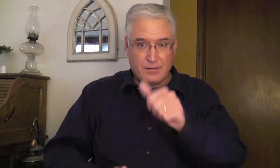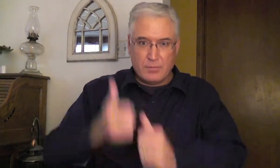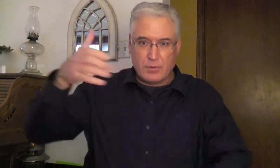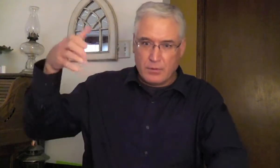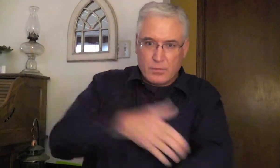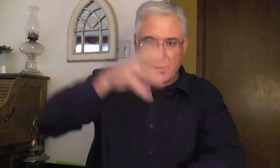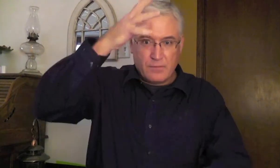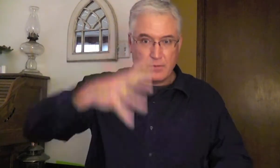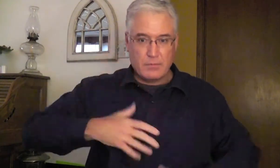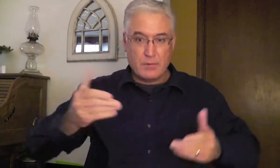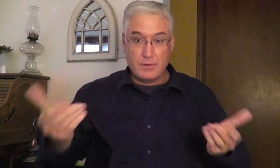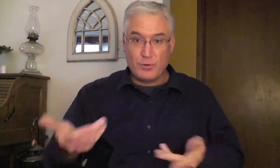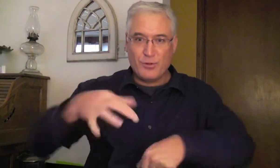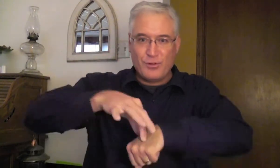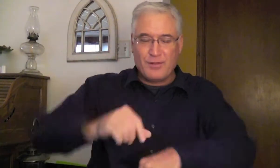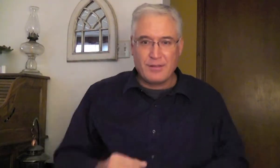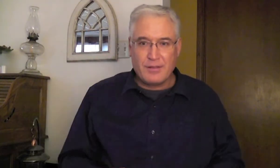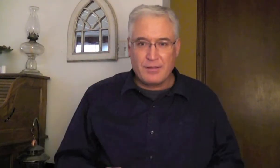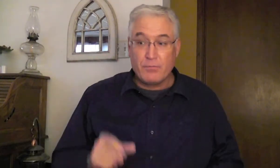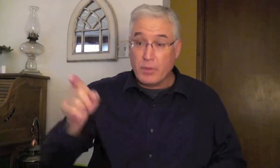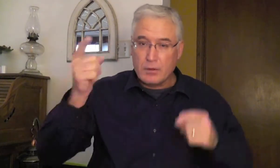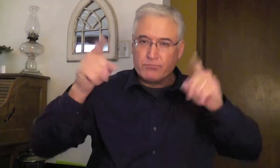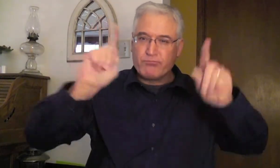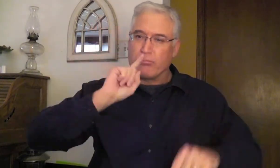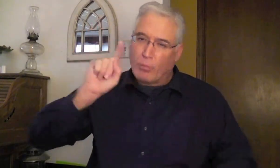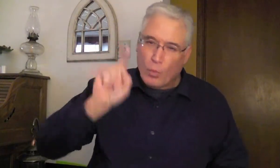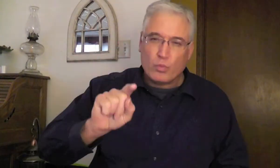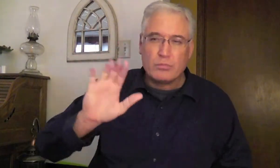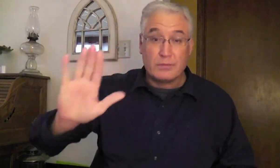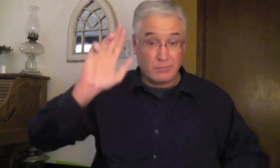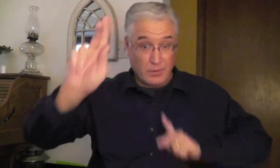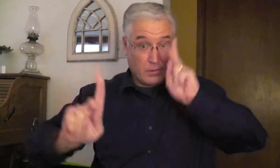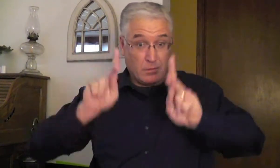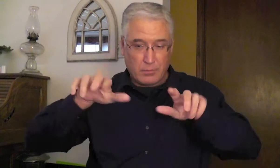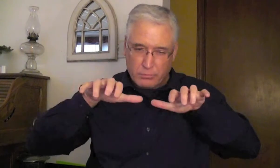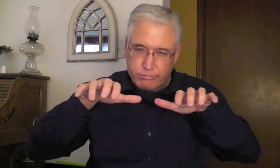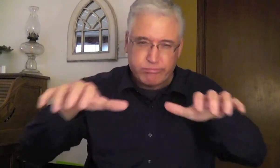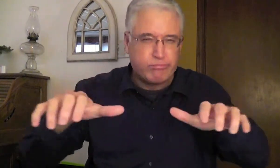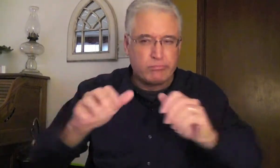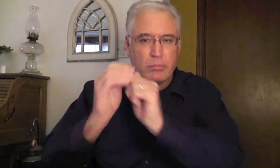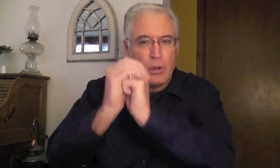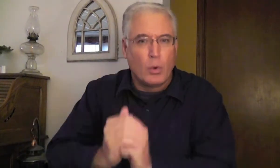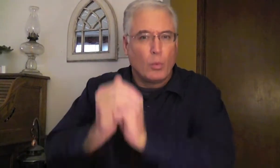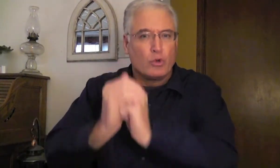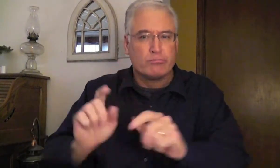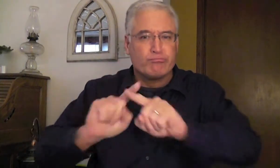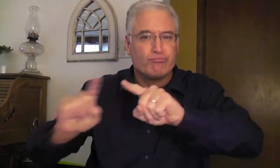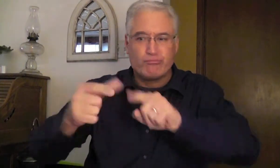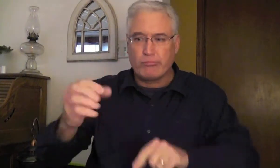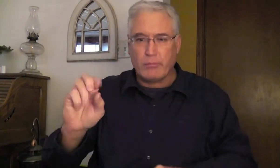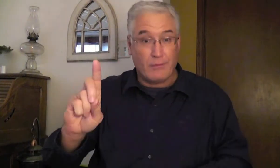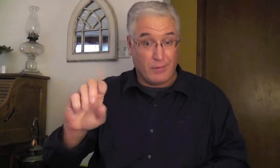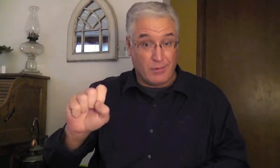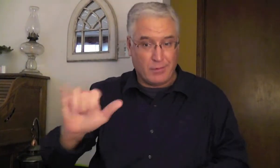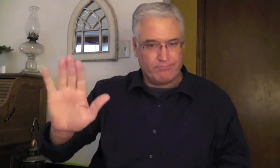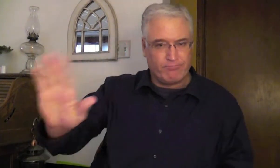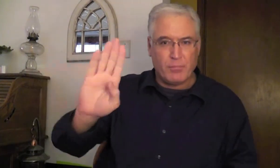King Nebuchadnezzar at that time, he was the most powerful man on earth. And the people of Babylon, they worshipped many